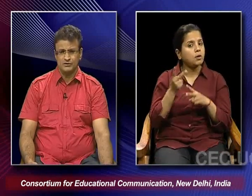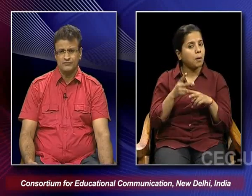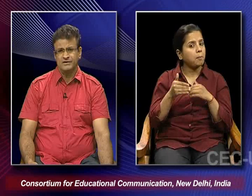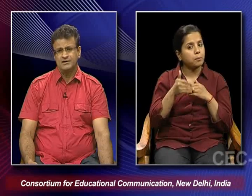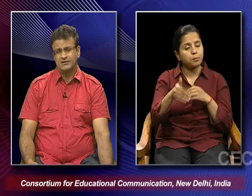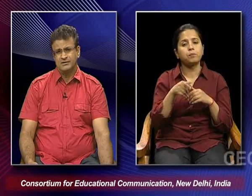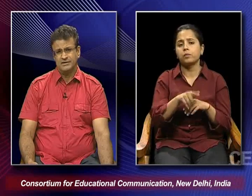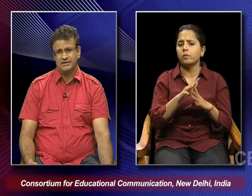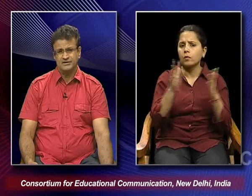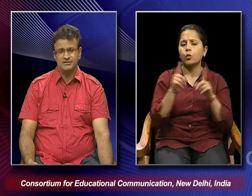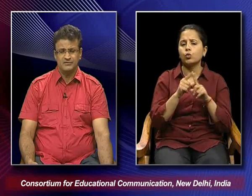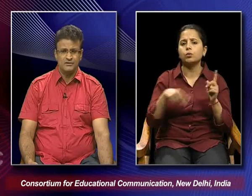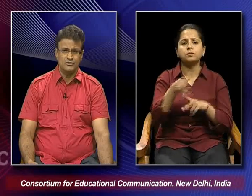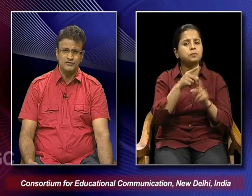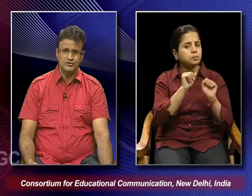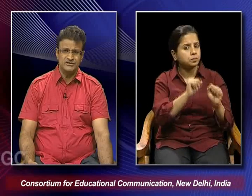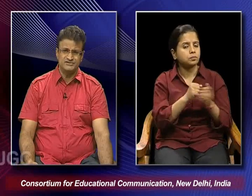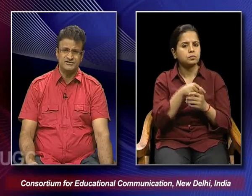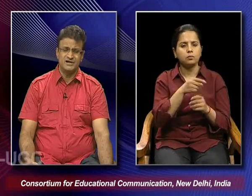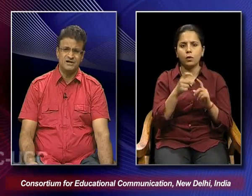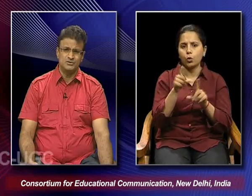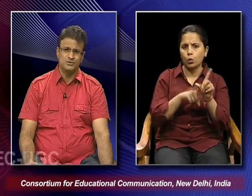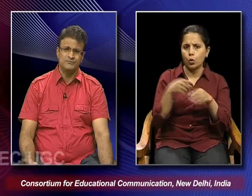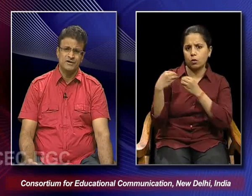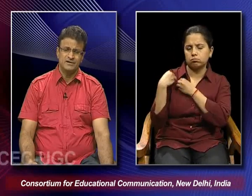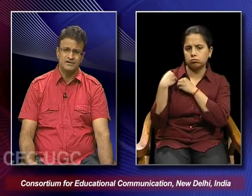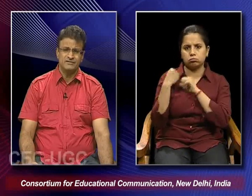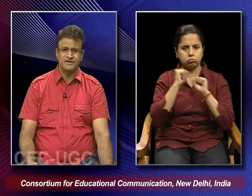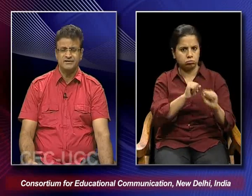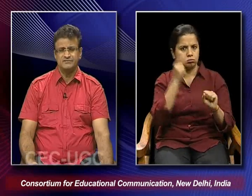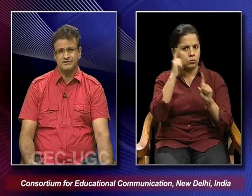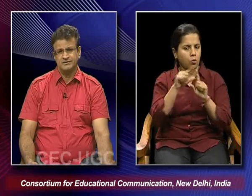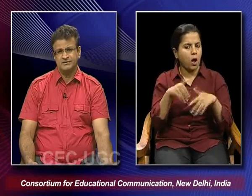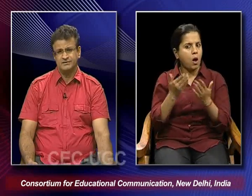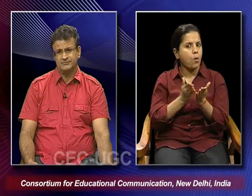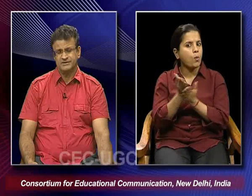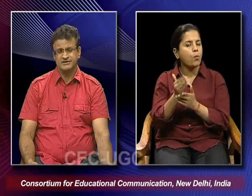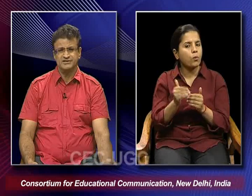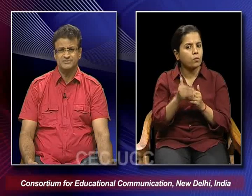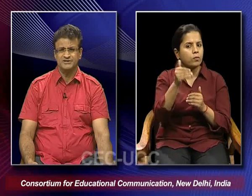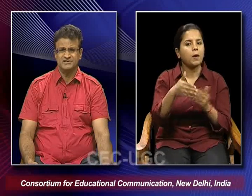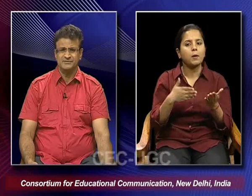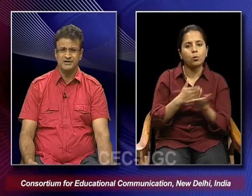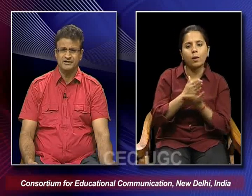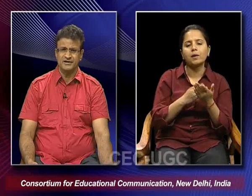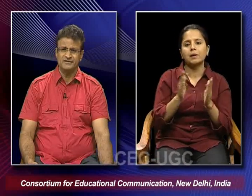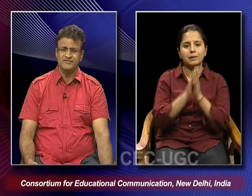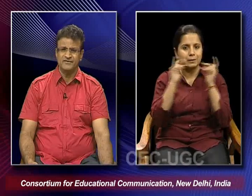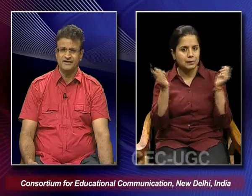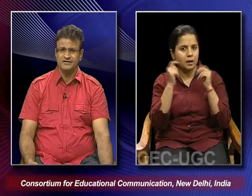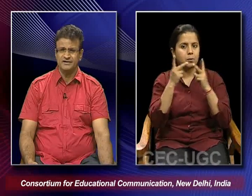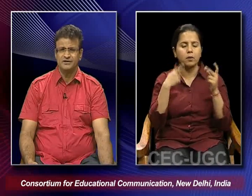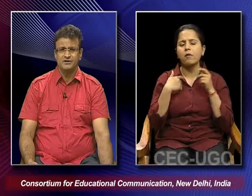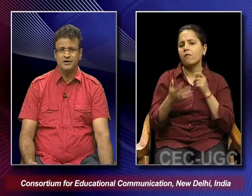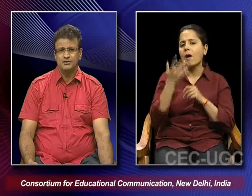a lot of duties with regard to the way the birthday is being celebrated. And we